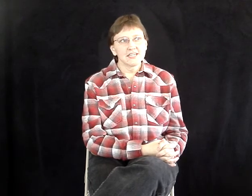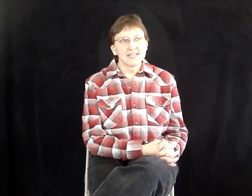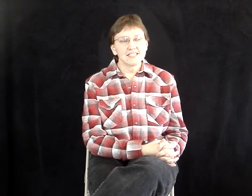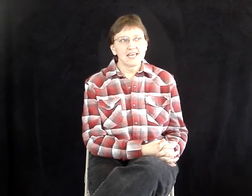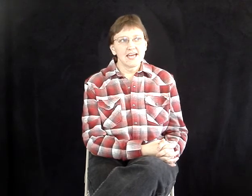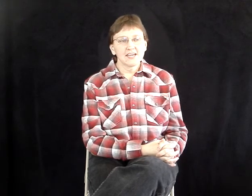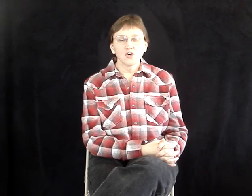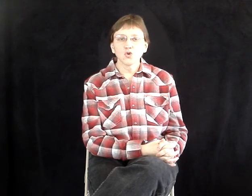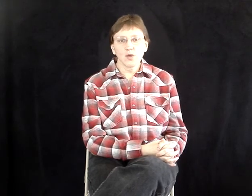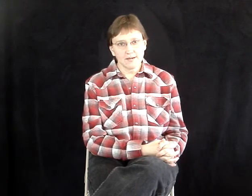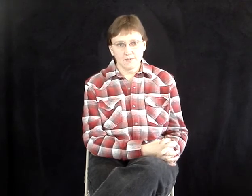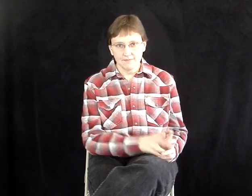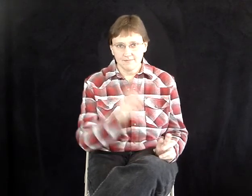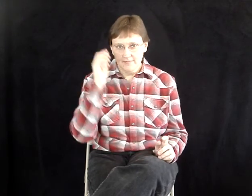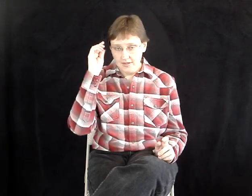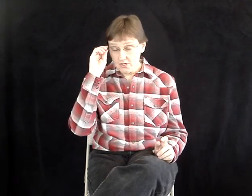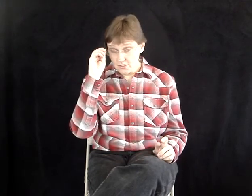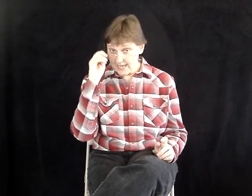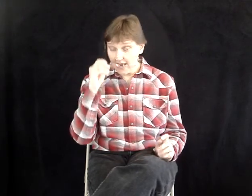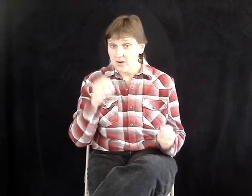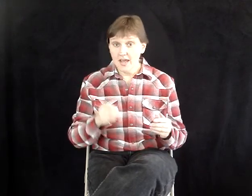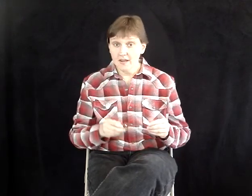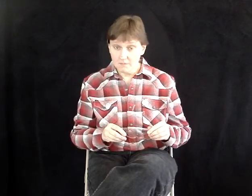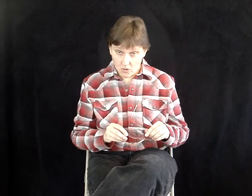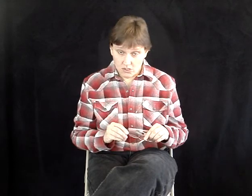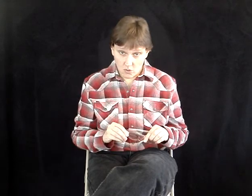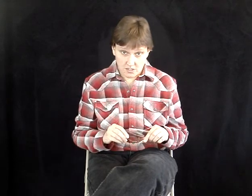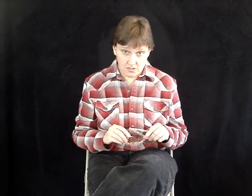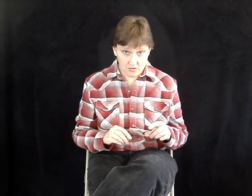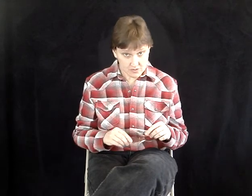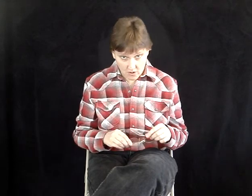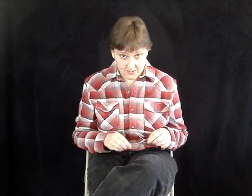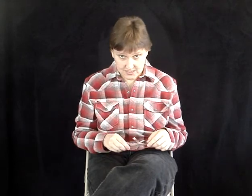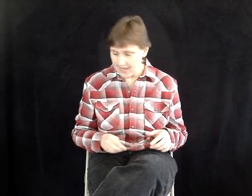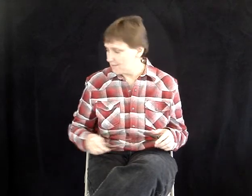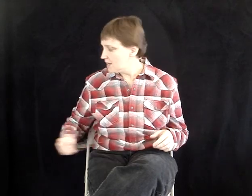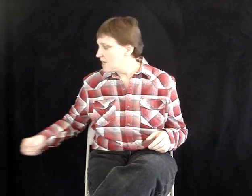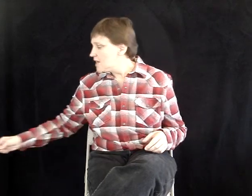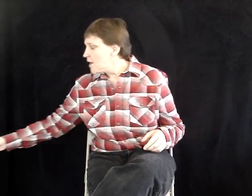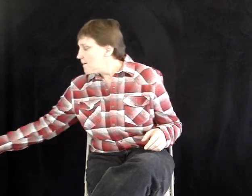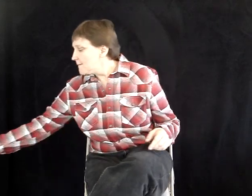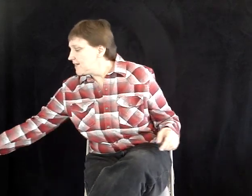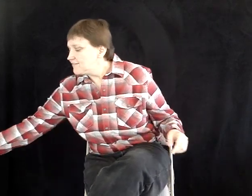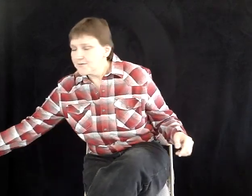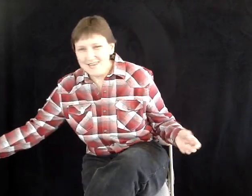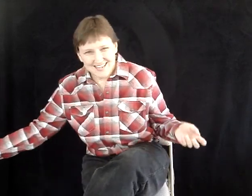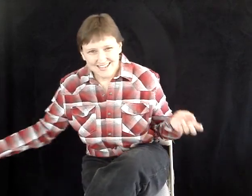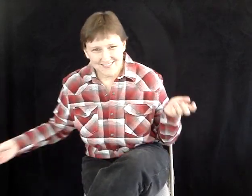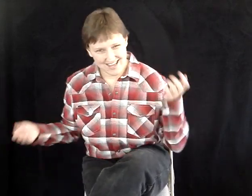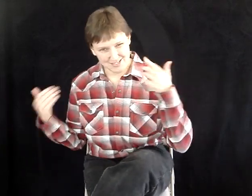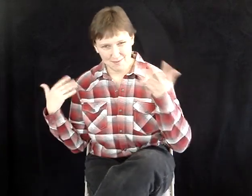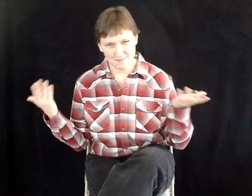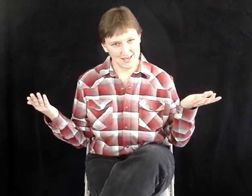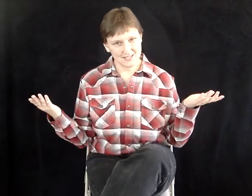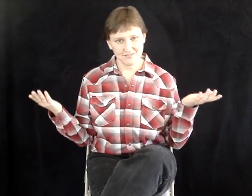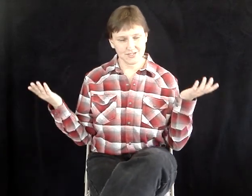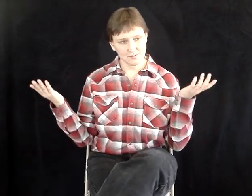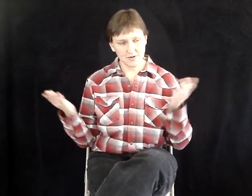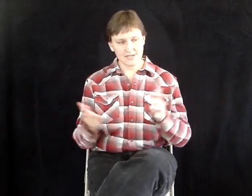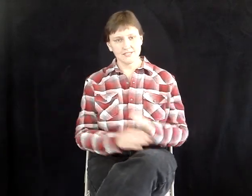is incredible. It turns out most courts are the same, but for me, that's my base of experience,